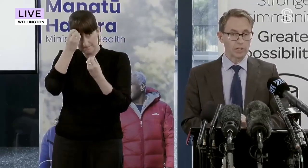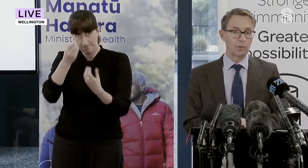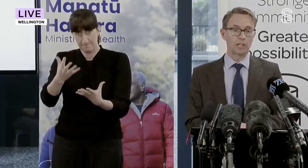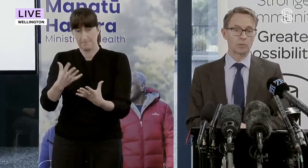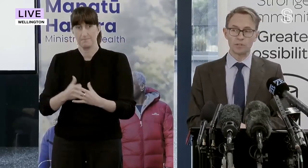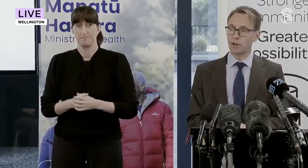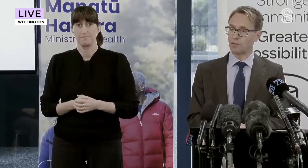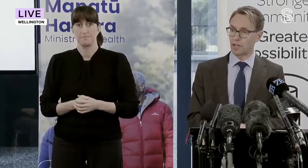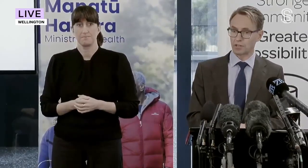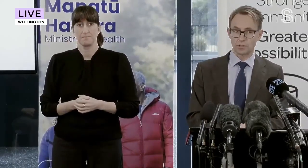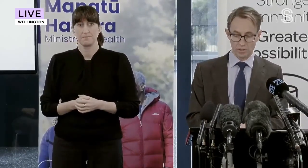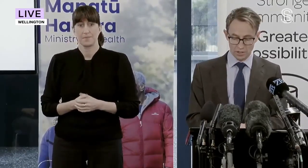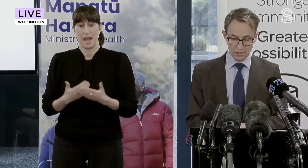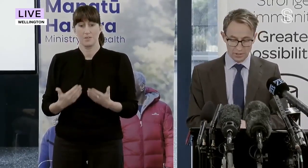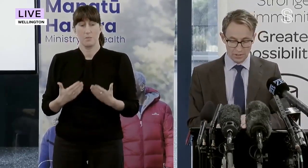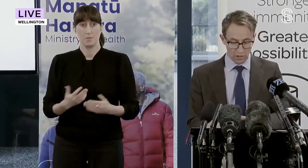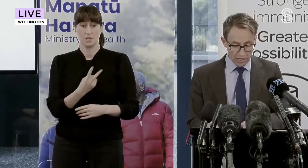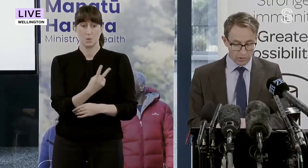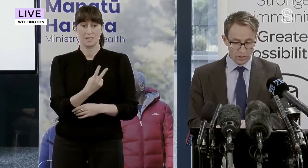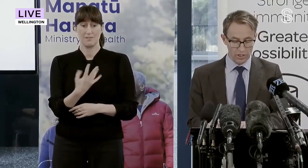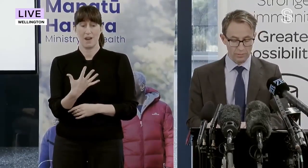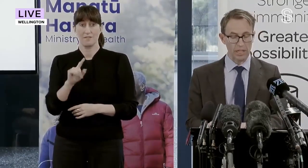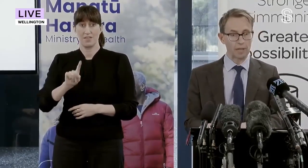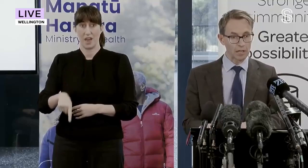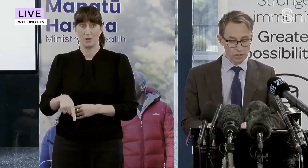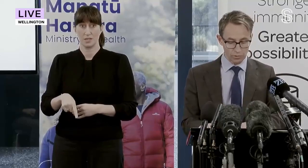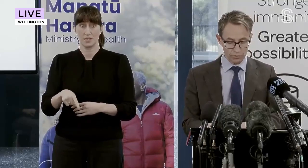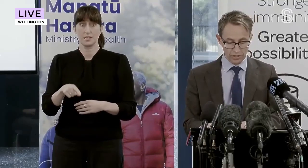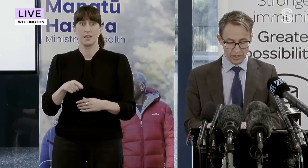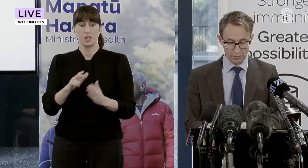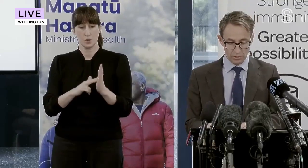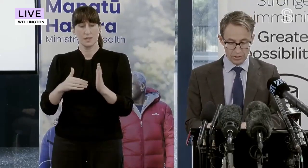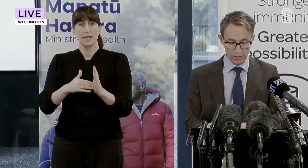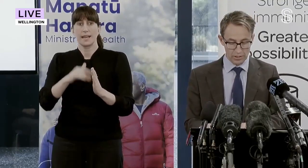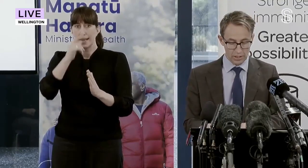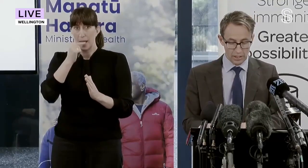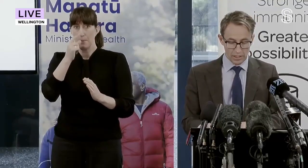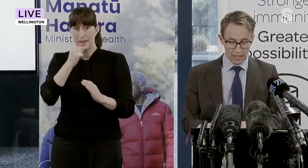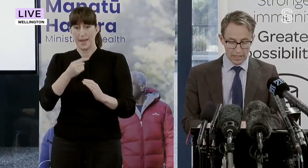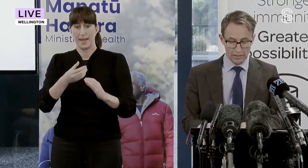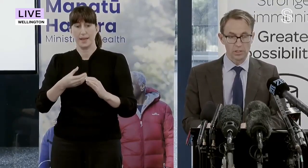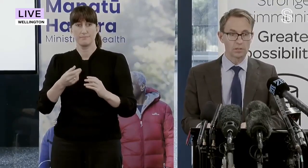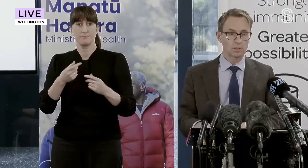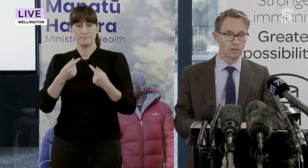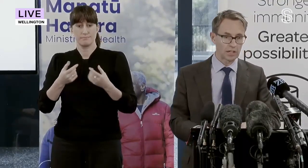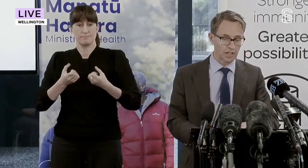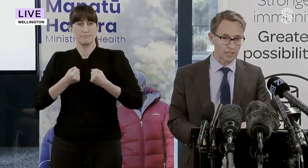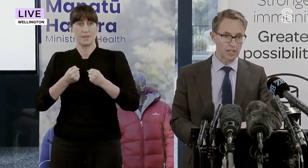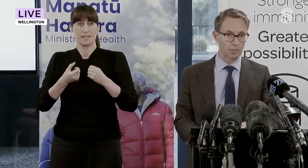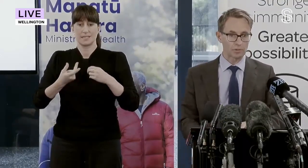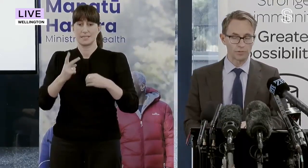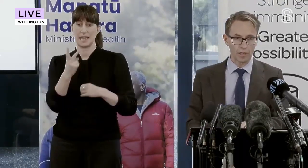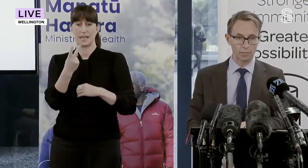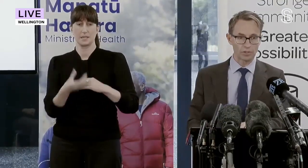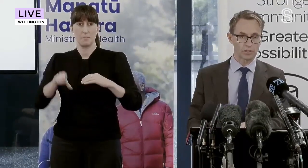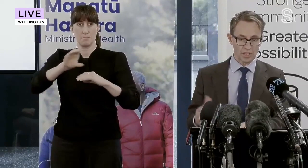Currently, around 25,000 New Zealanders, on average, become eligible for their second booster, and our daily